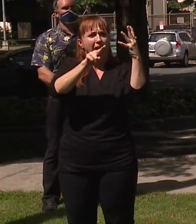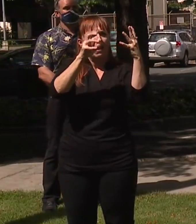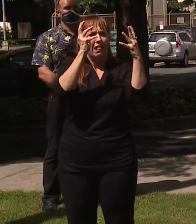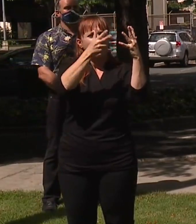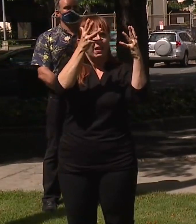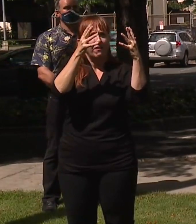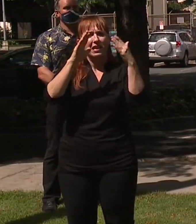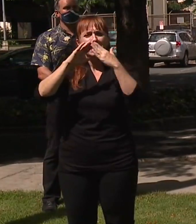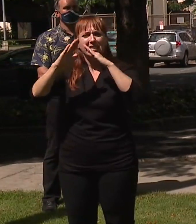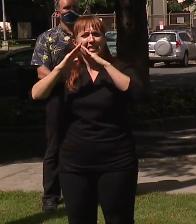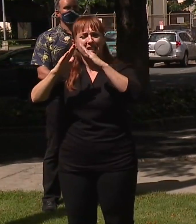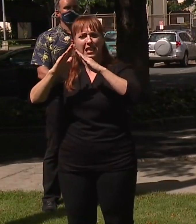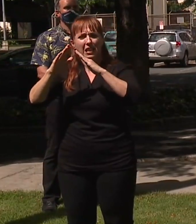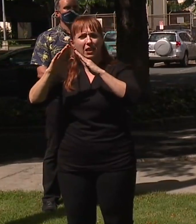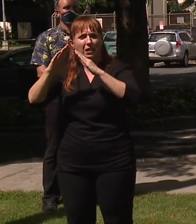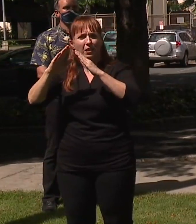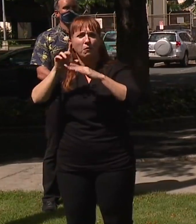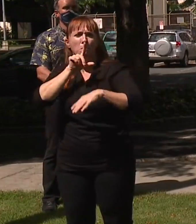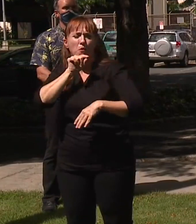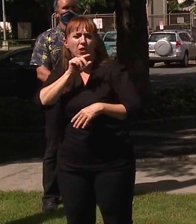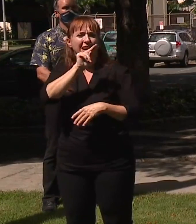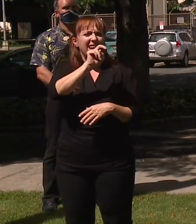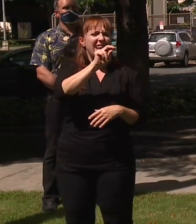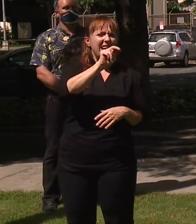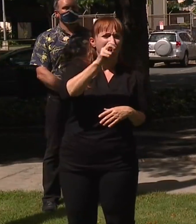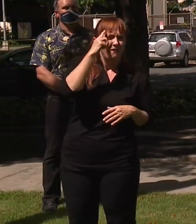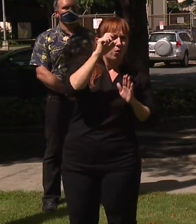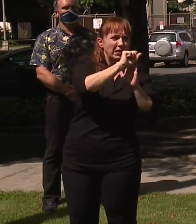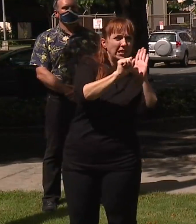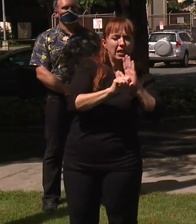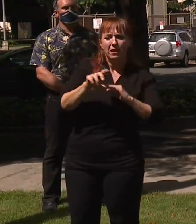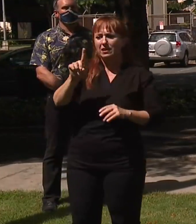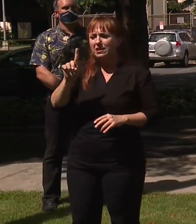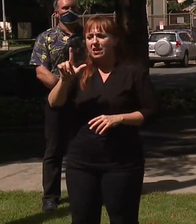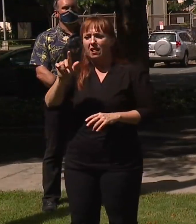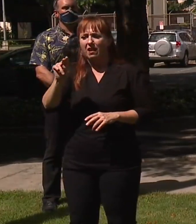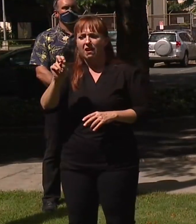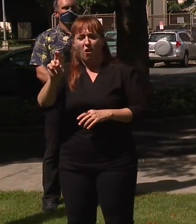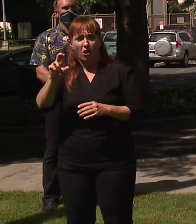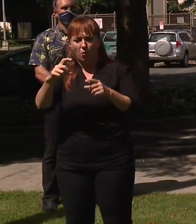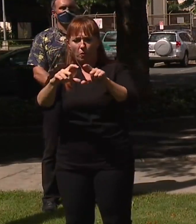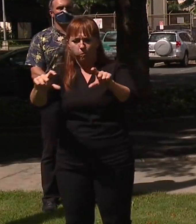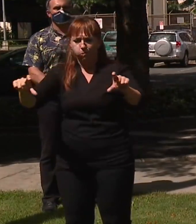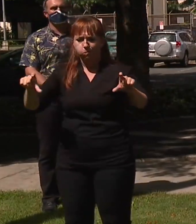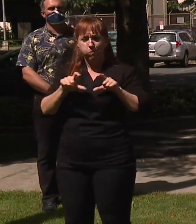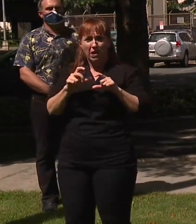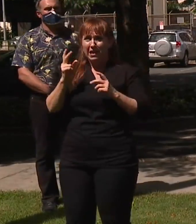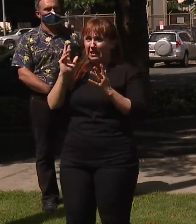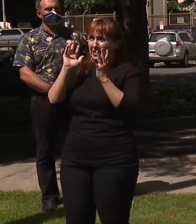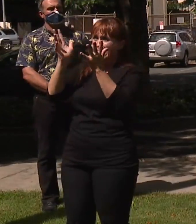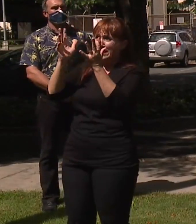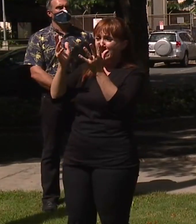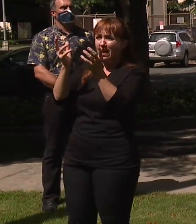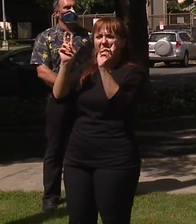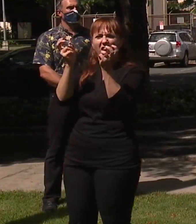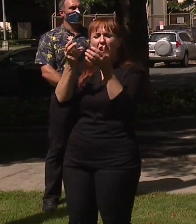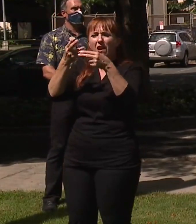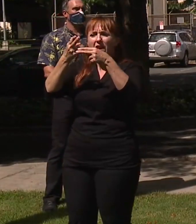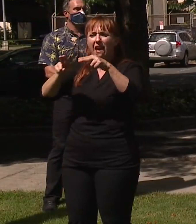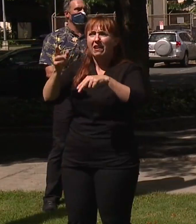our city bird. know, the nene is a state bird. So, the LNR goes around and ties that around trees where the manaoku is nesting.